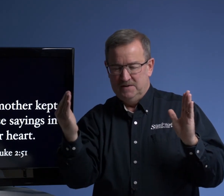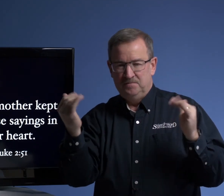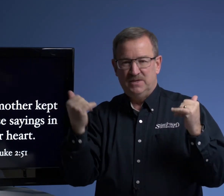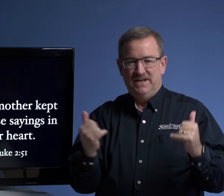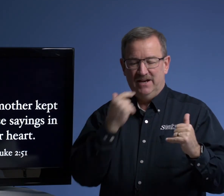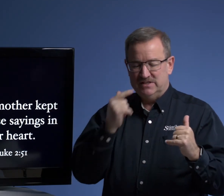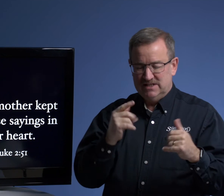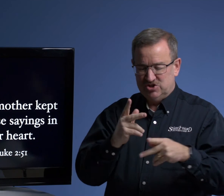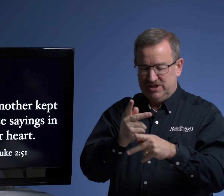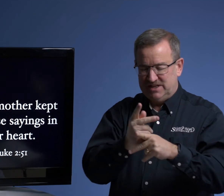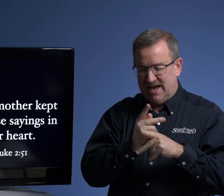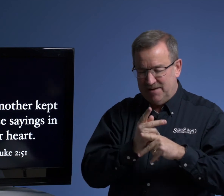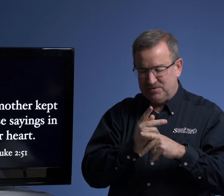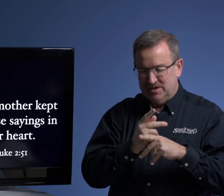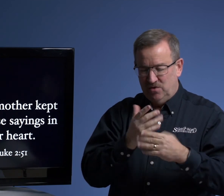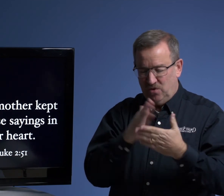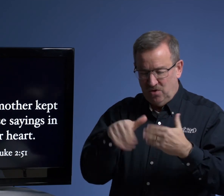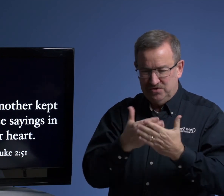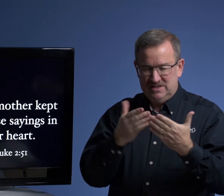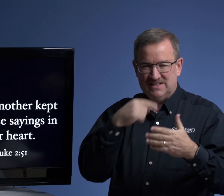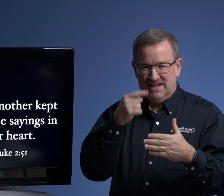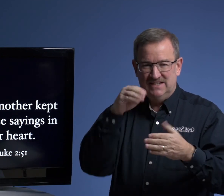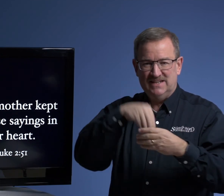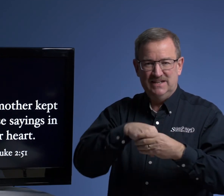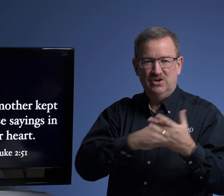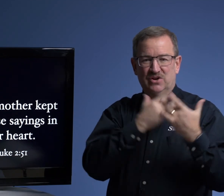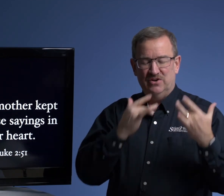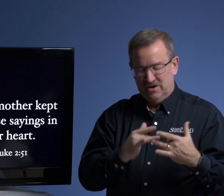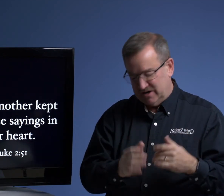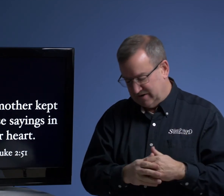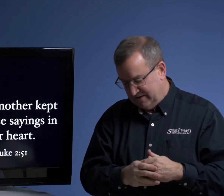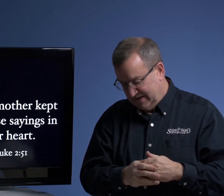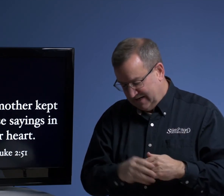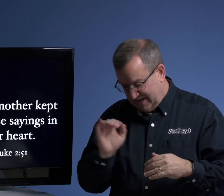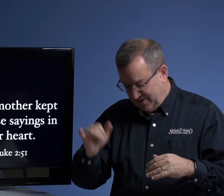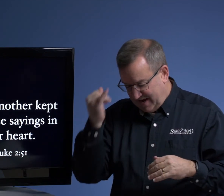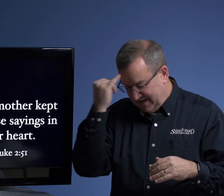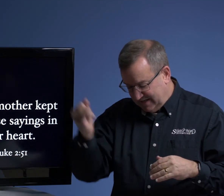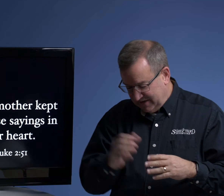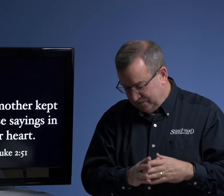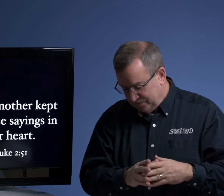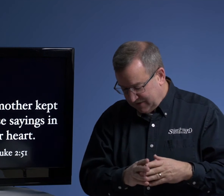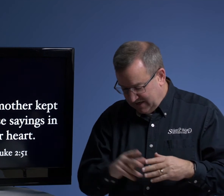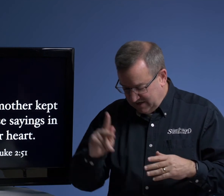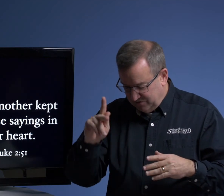Now it says she kept all these sayings in her heart. And that idea of